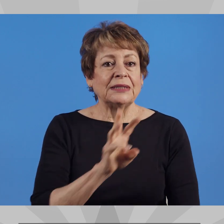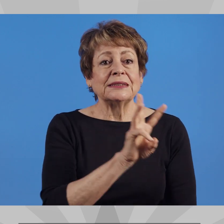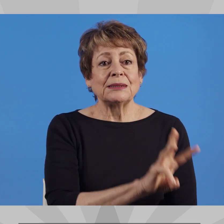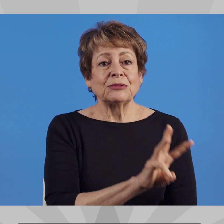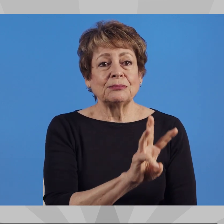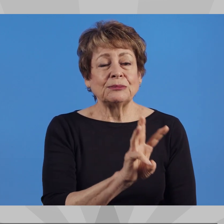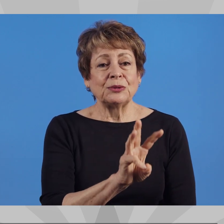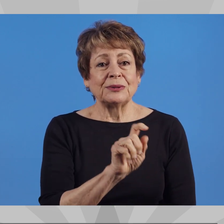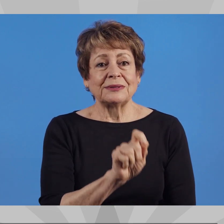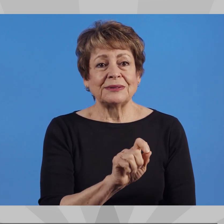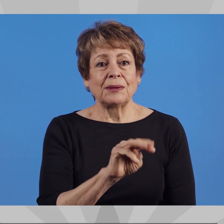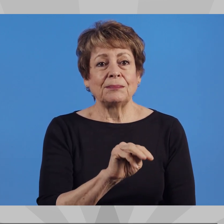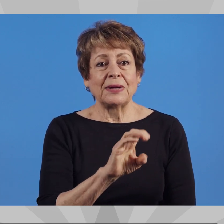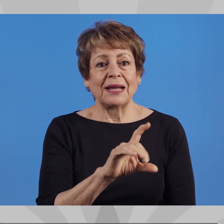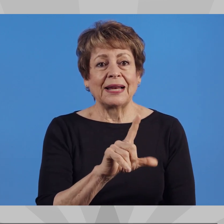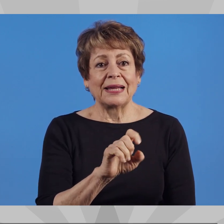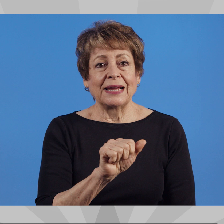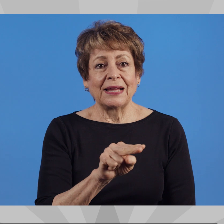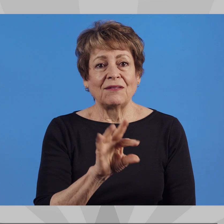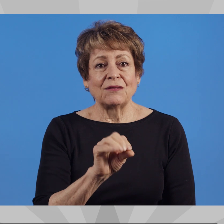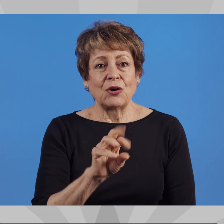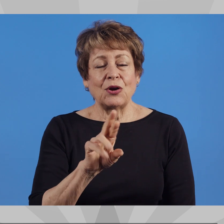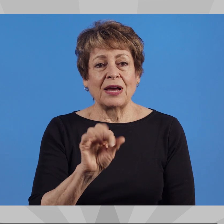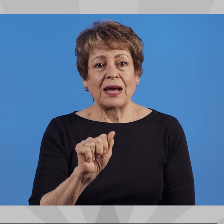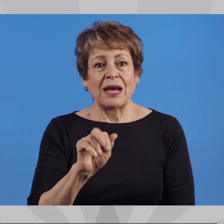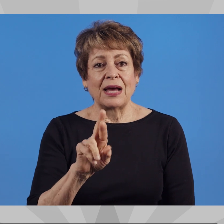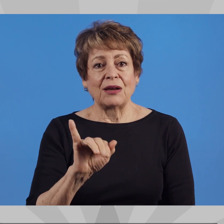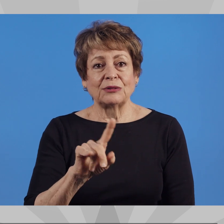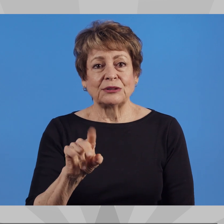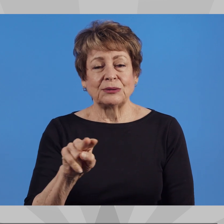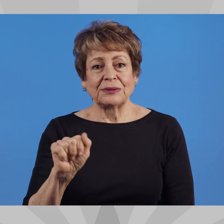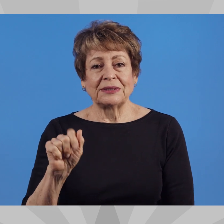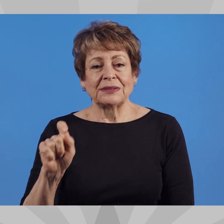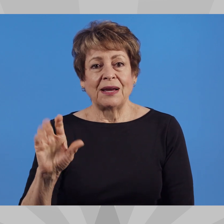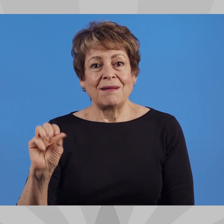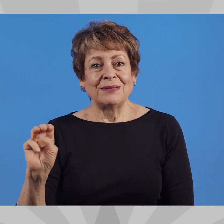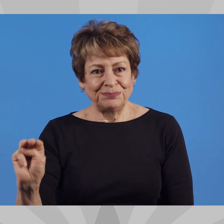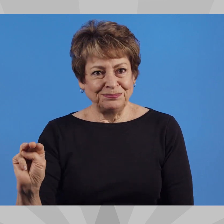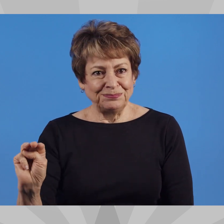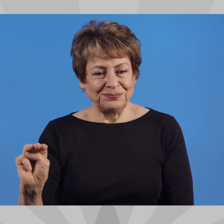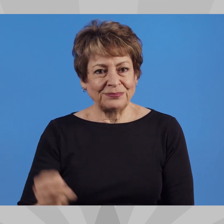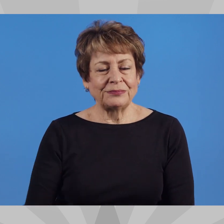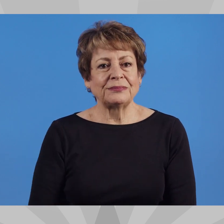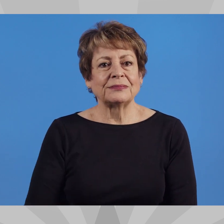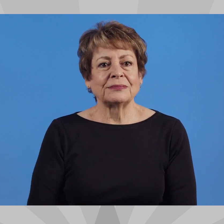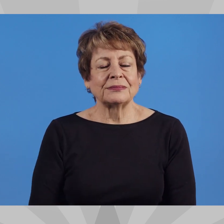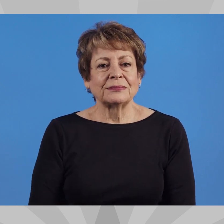WEBSITE www.mcleanforarizona.com